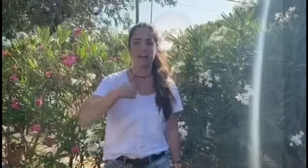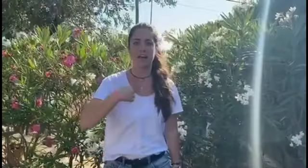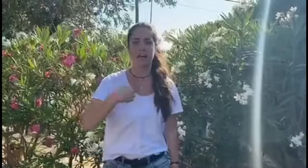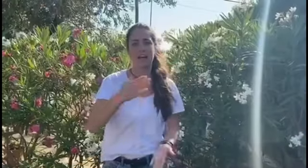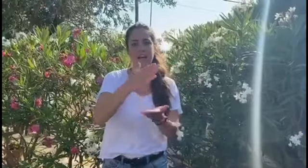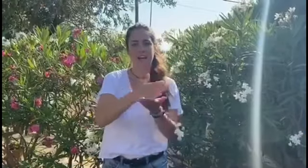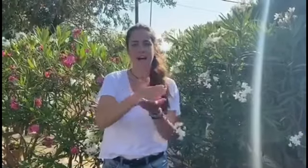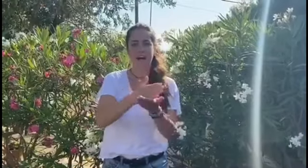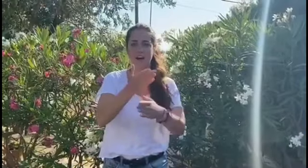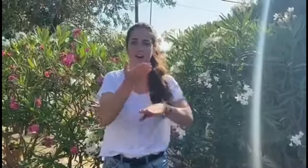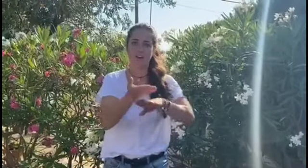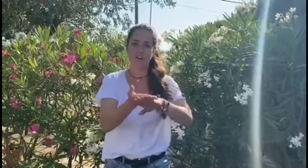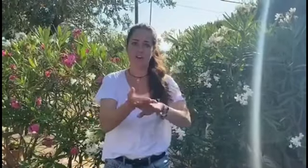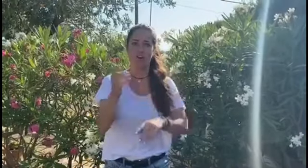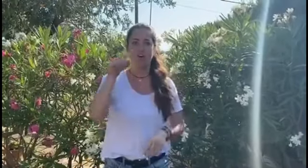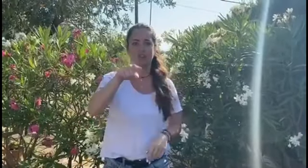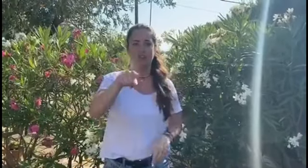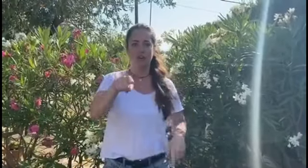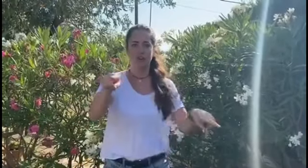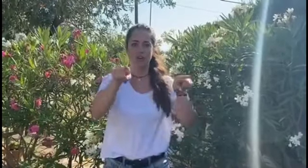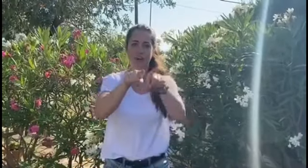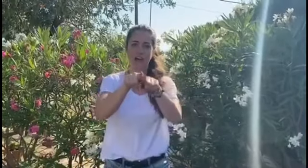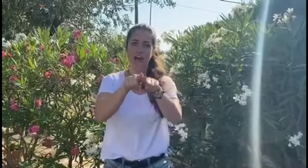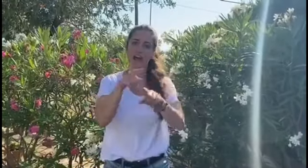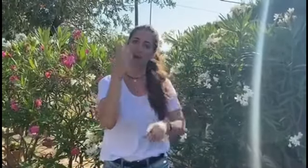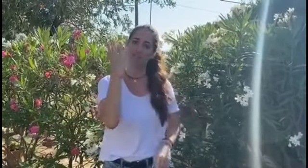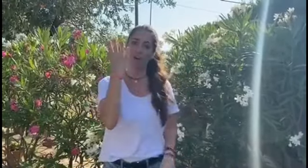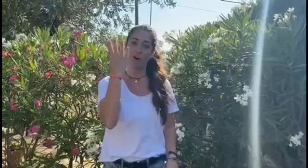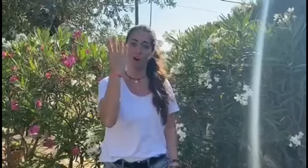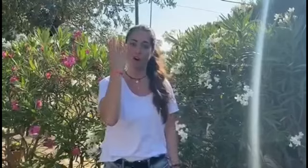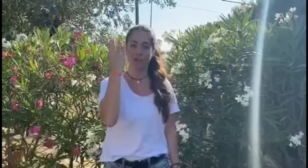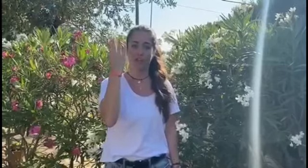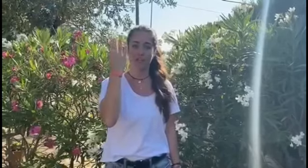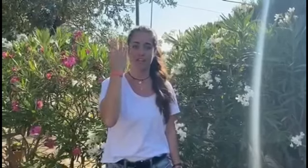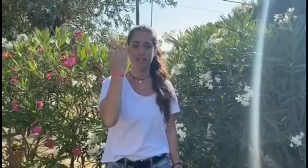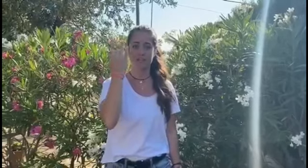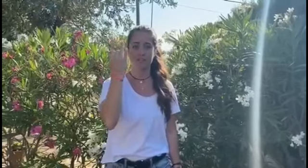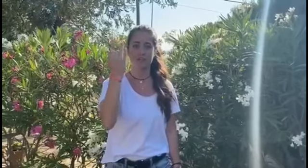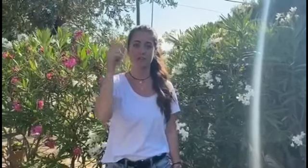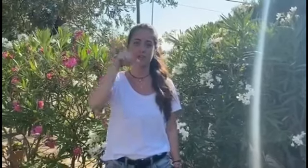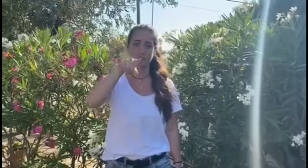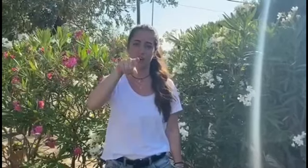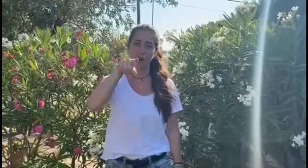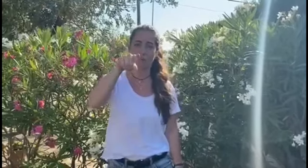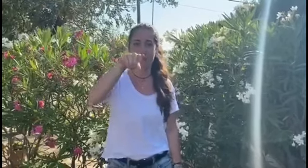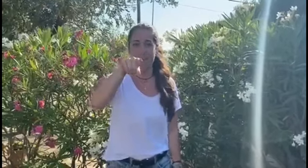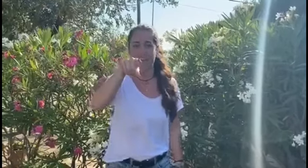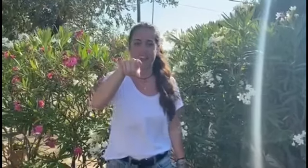4, 3, 2 and you'll be there